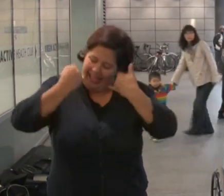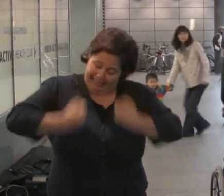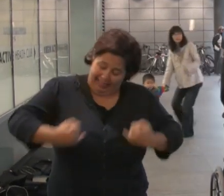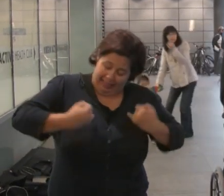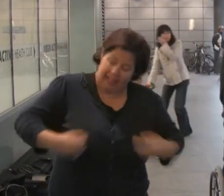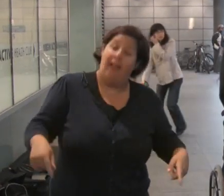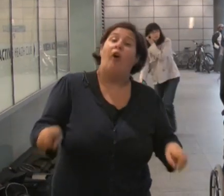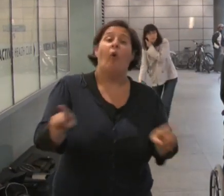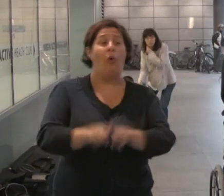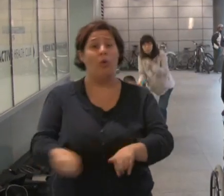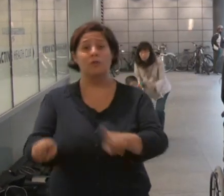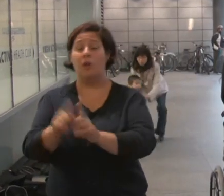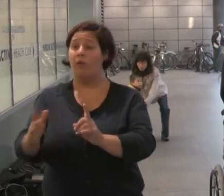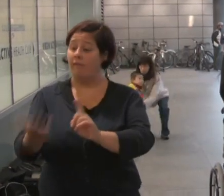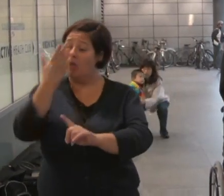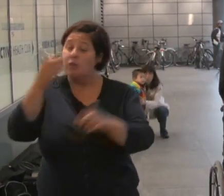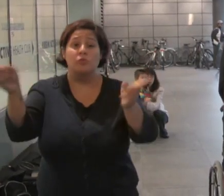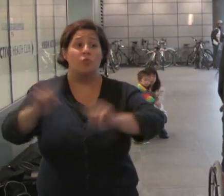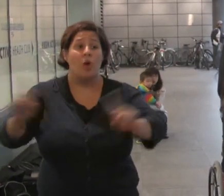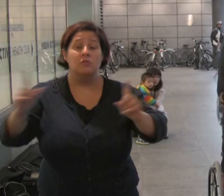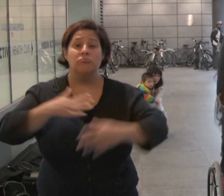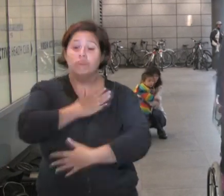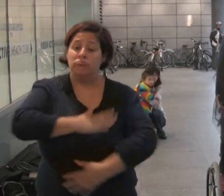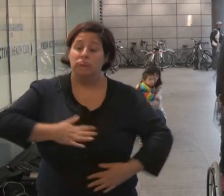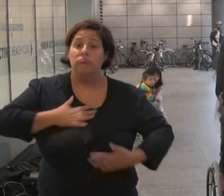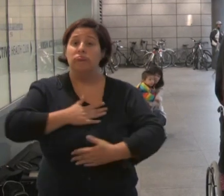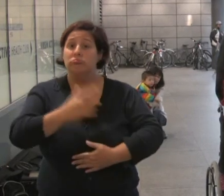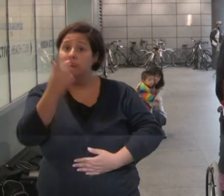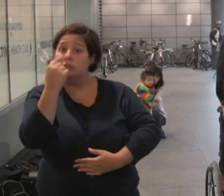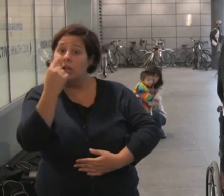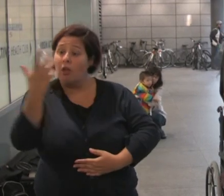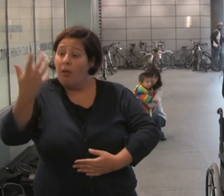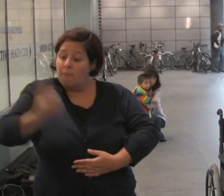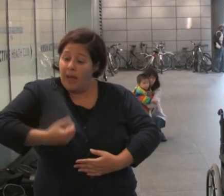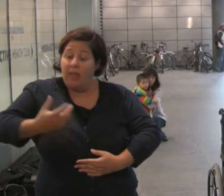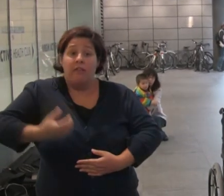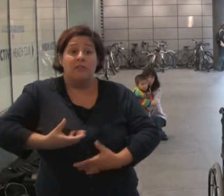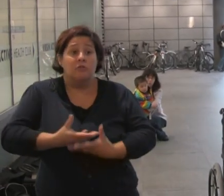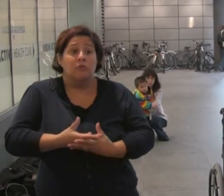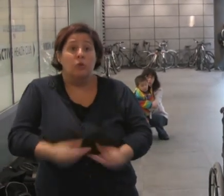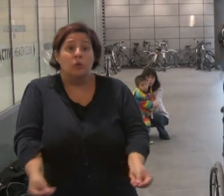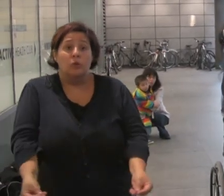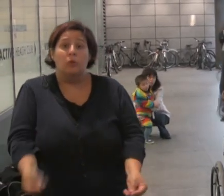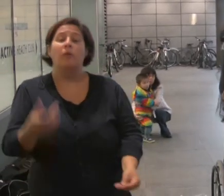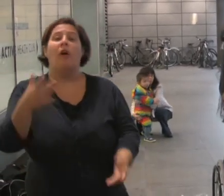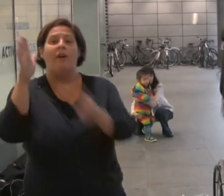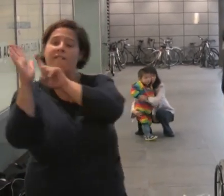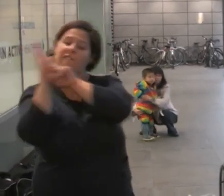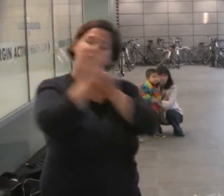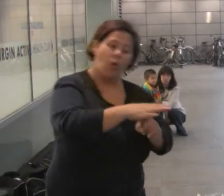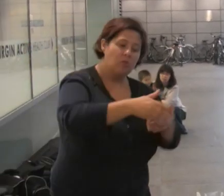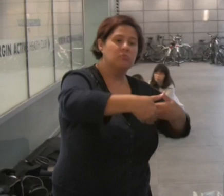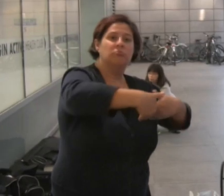and yet also having to face the distressing prospect of losing their income and being forced